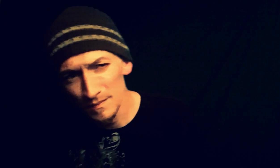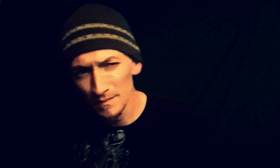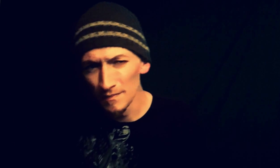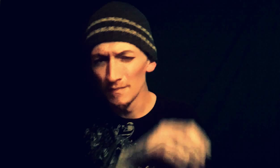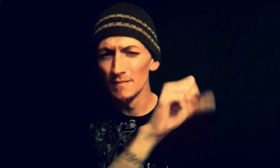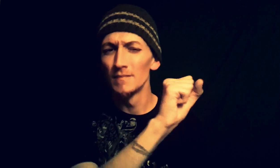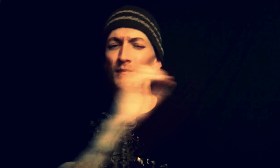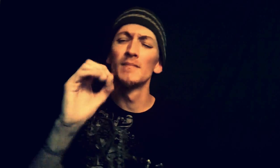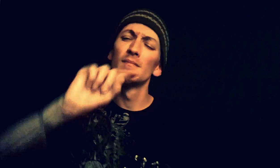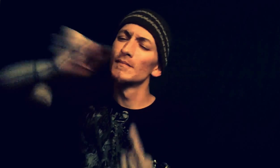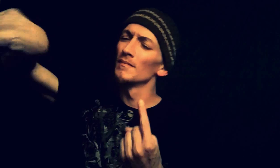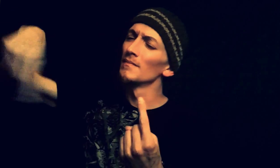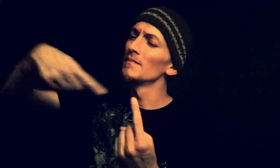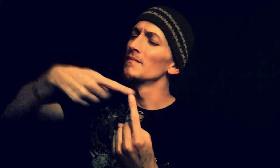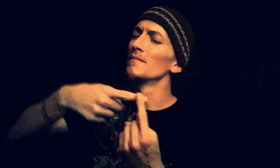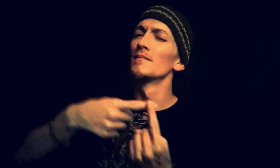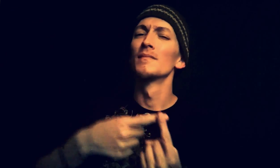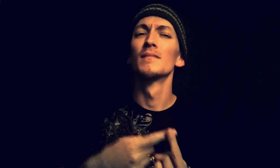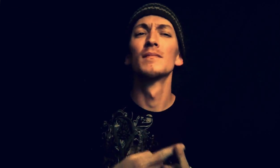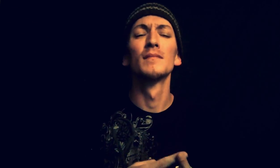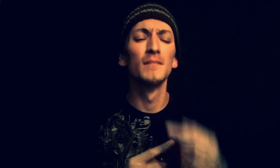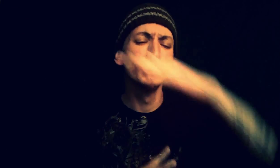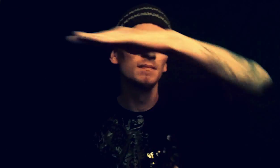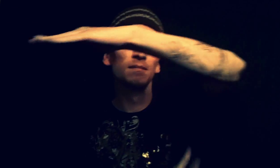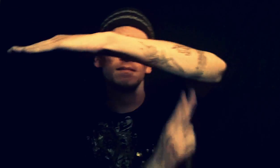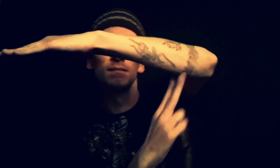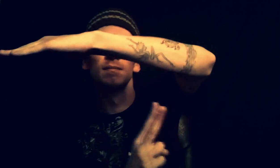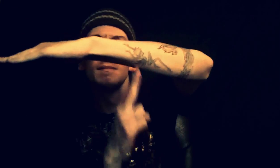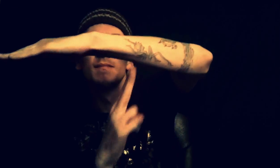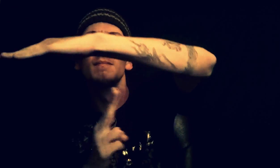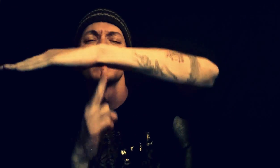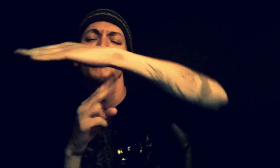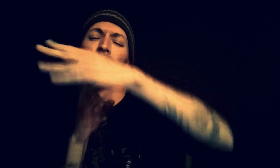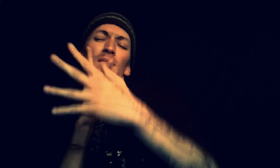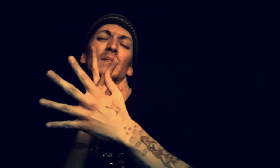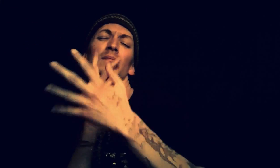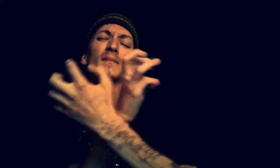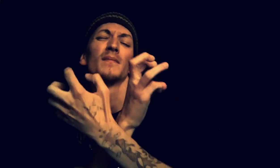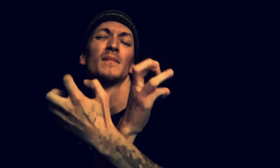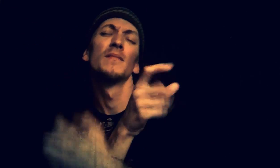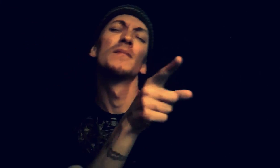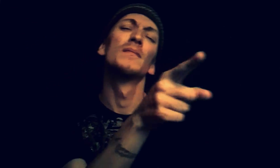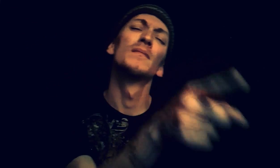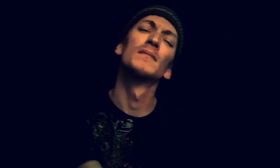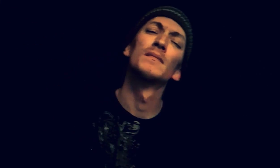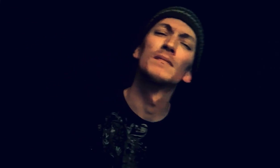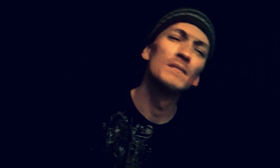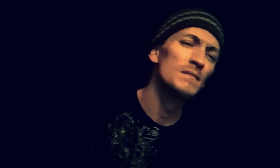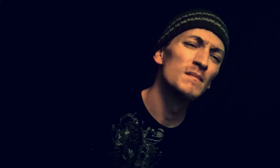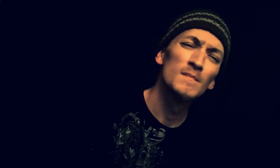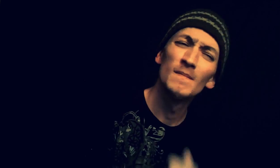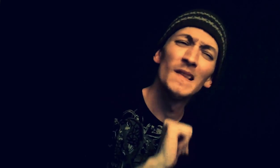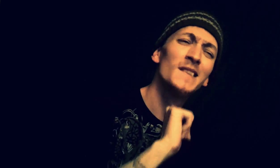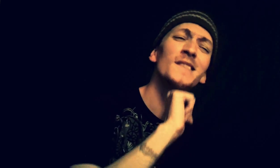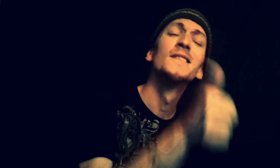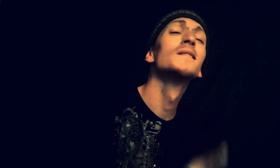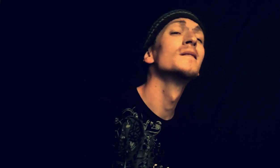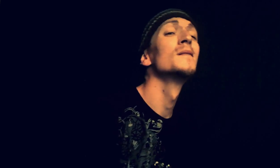So when the bridges frozen you Did not